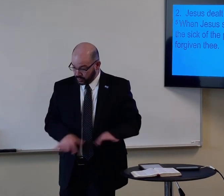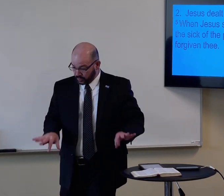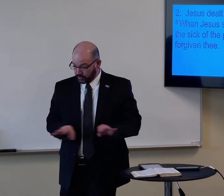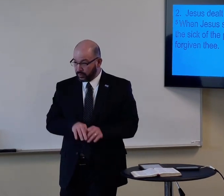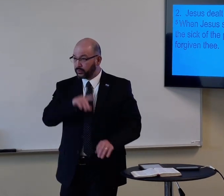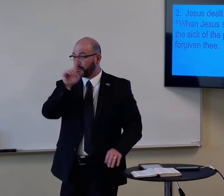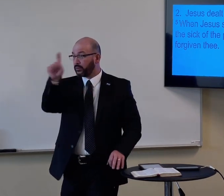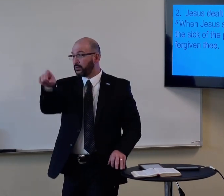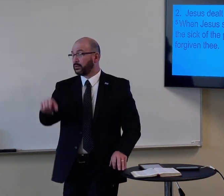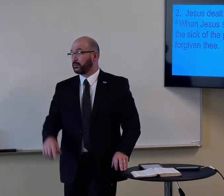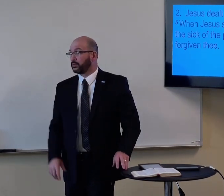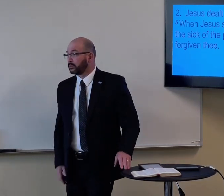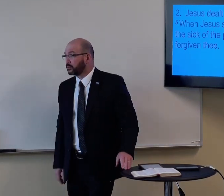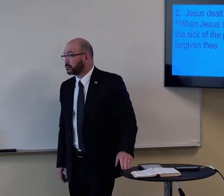Is their soul important?